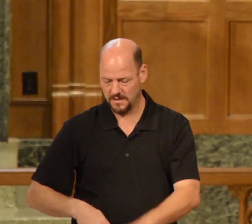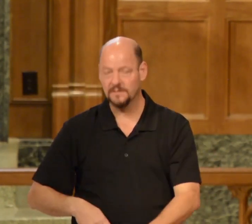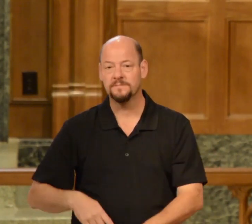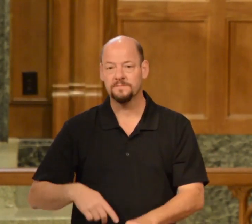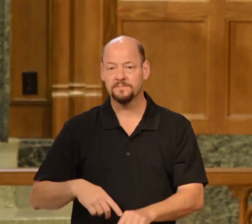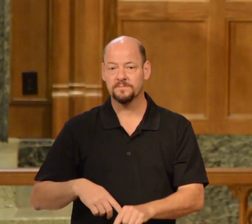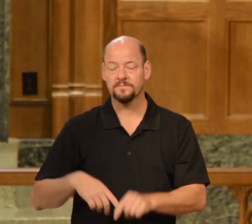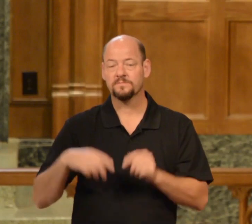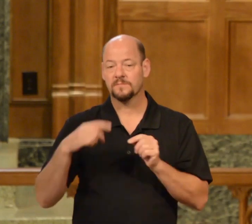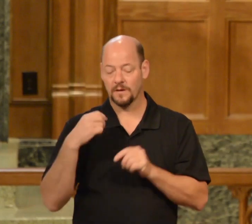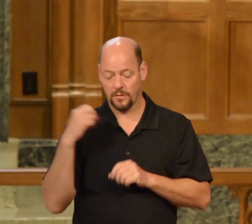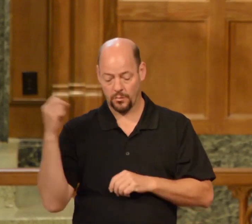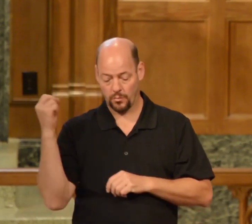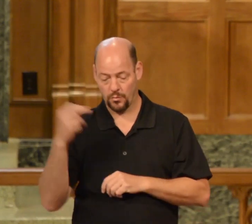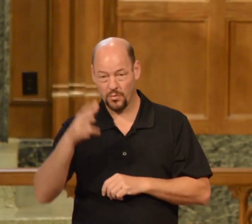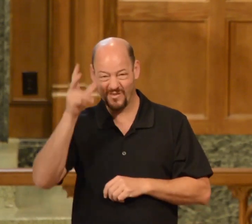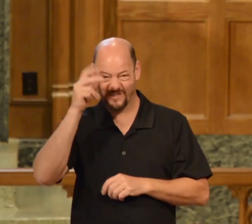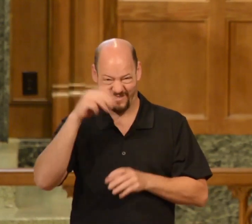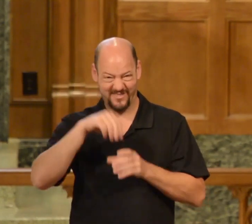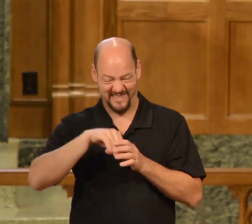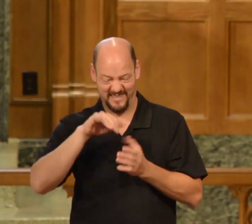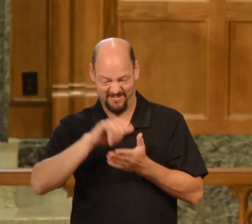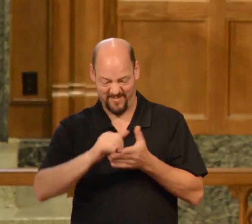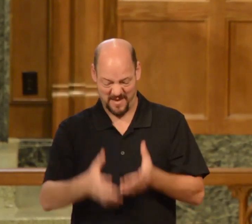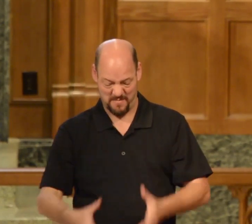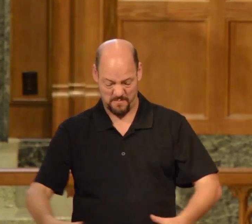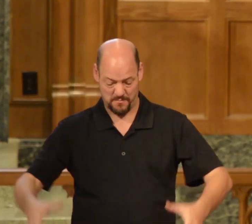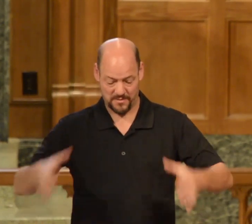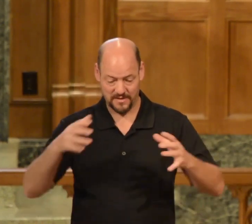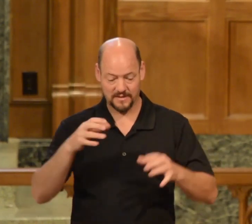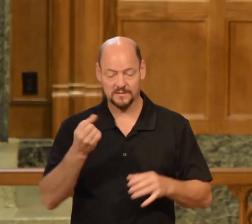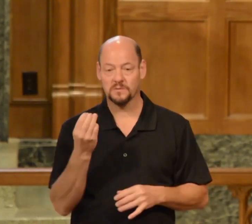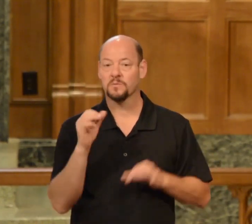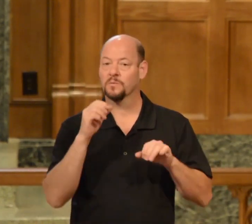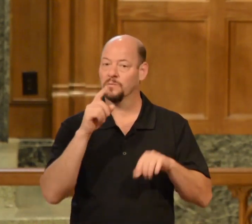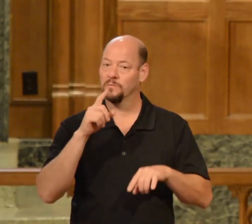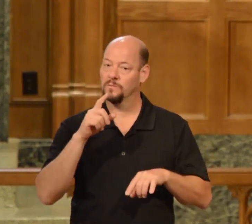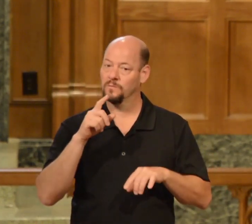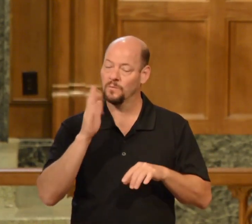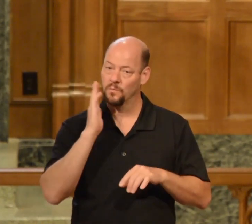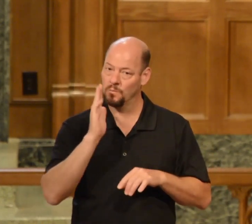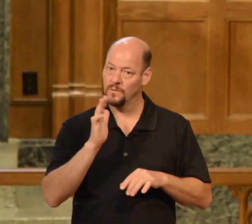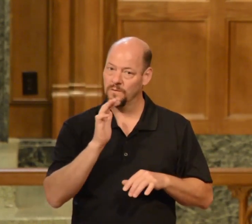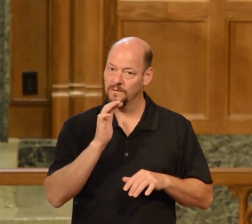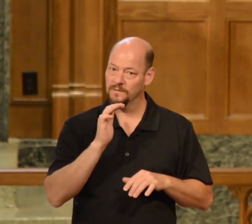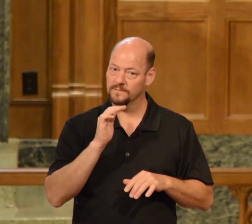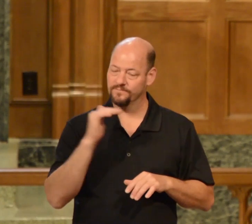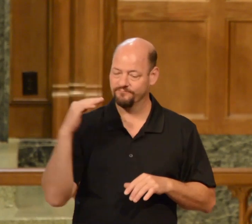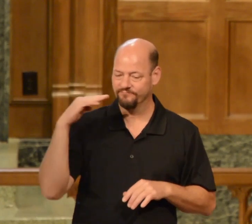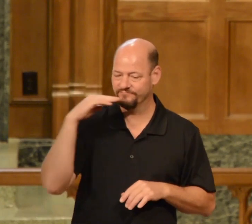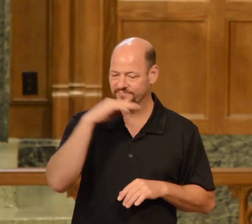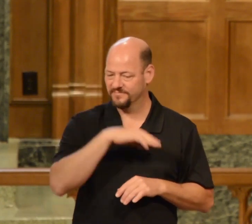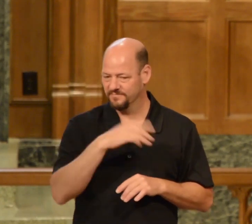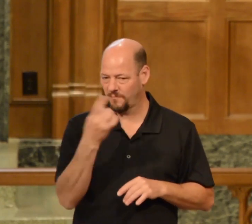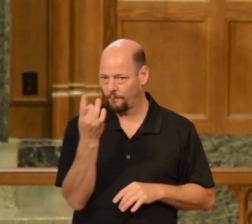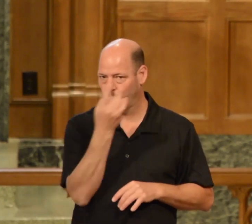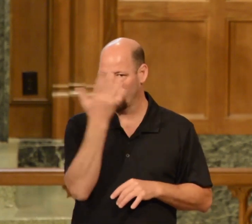threw the devil into the bottomless pit so that he would deceive the nations no longer.